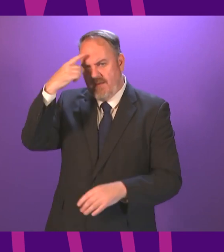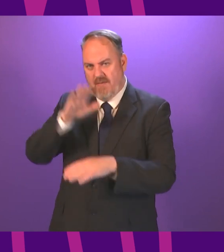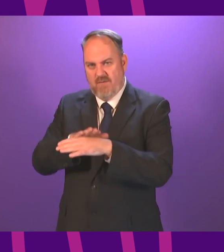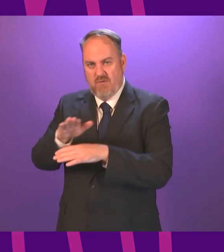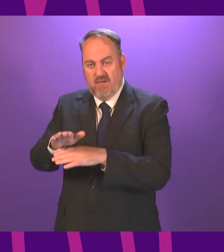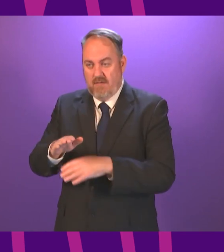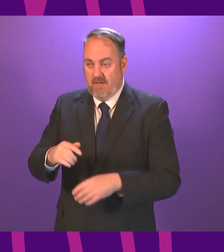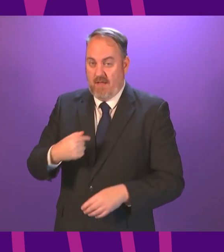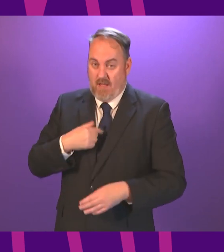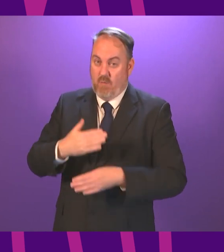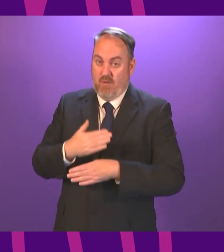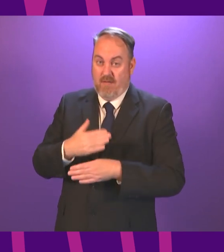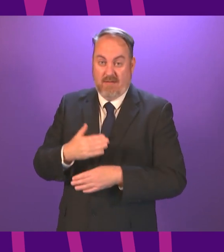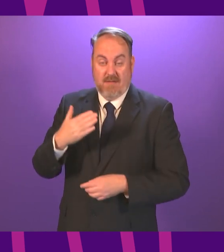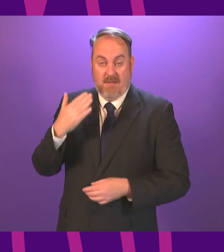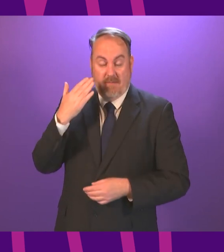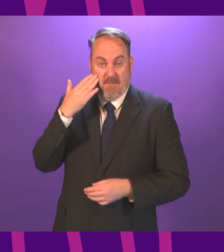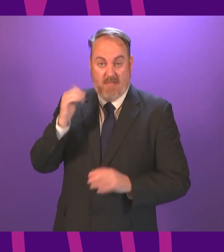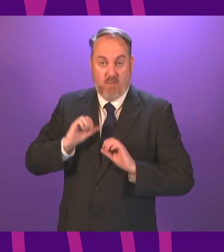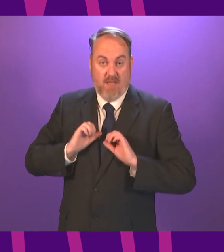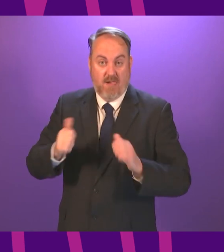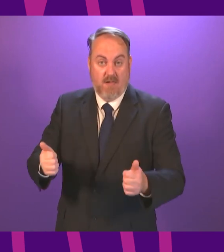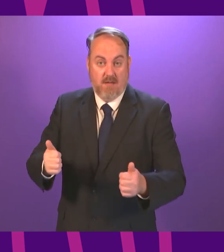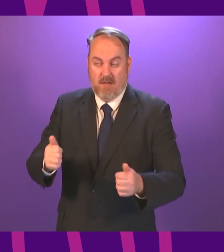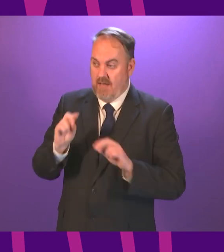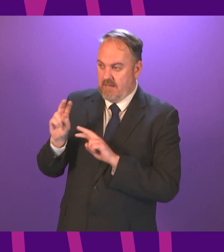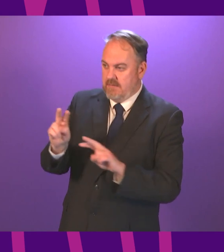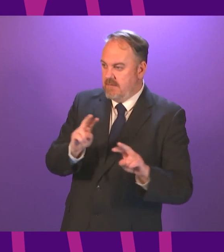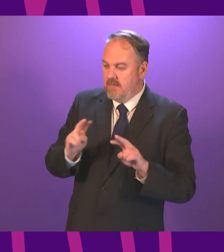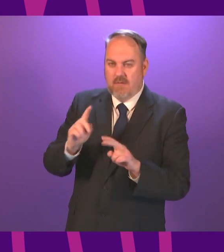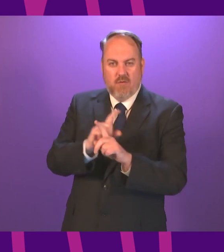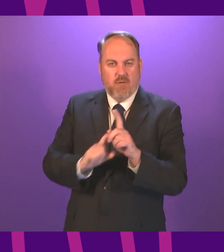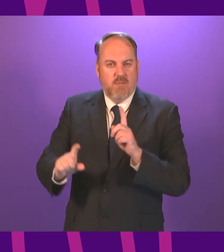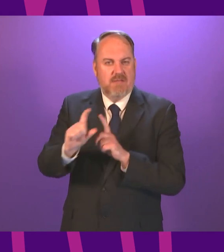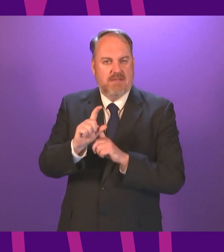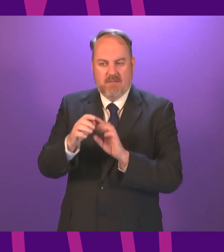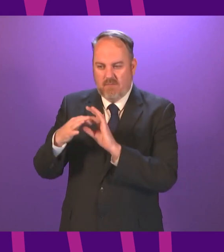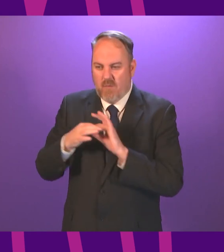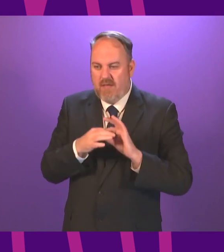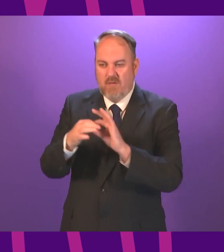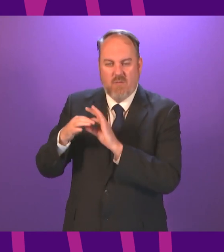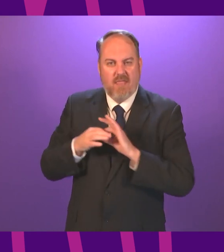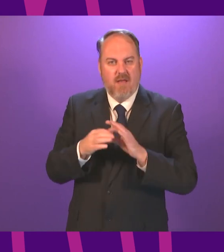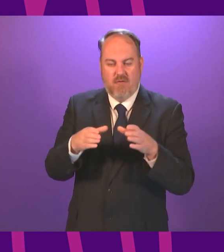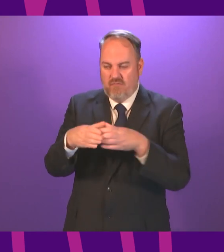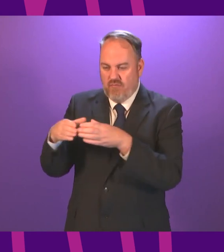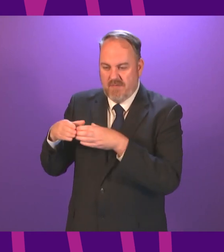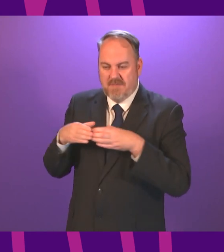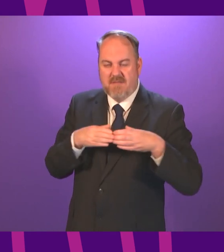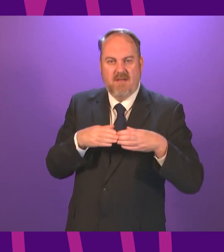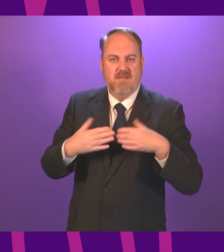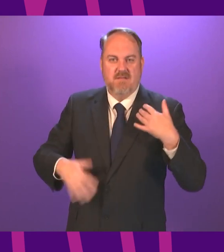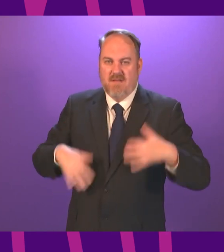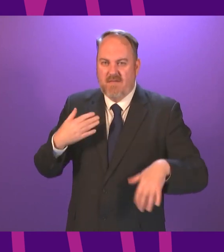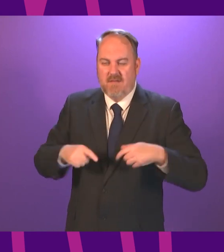Motherwell I have witnessed firsthand the incredible efforts made by local community groups during the pandemic although many have suffered losses